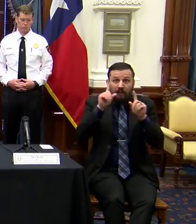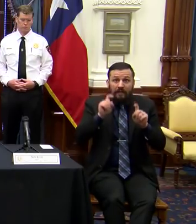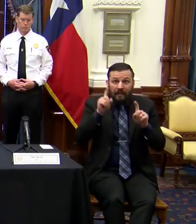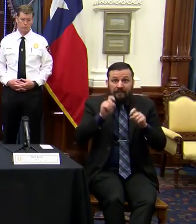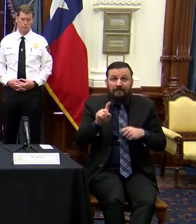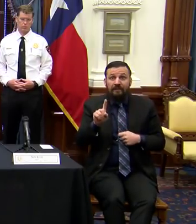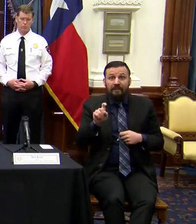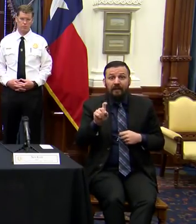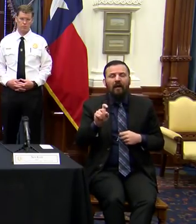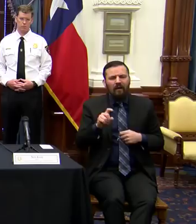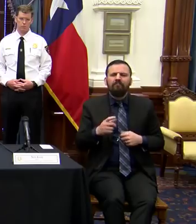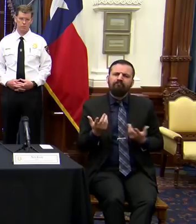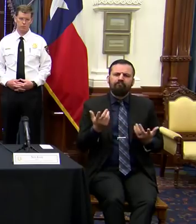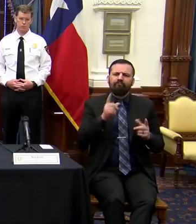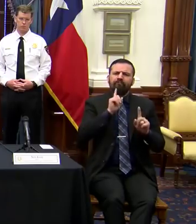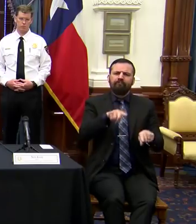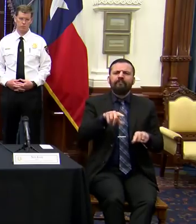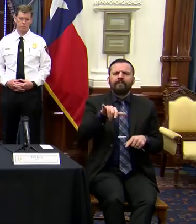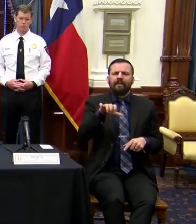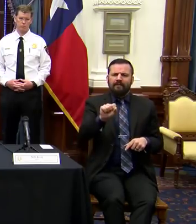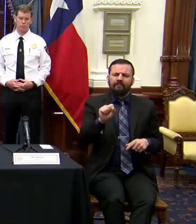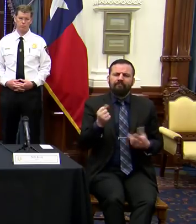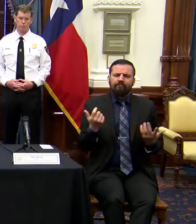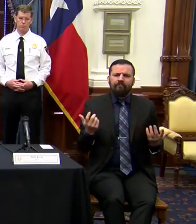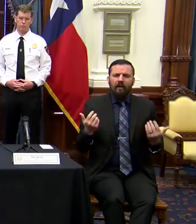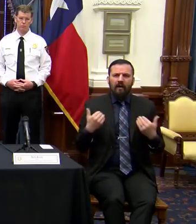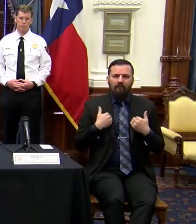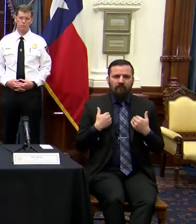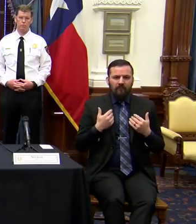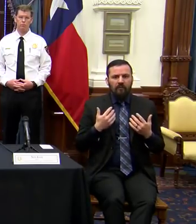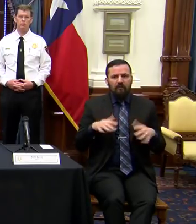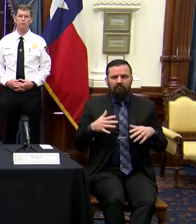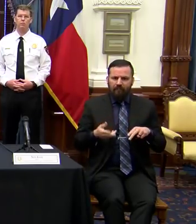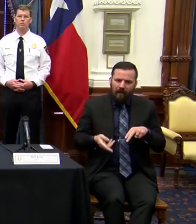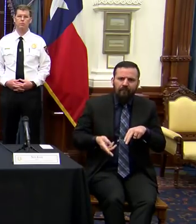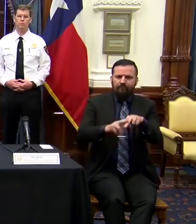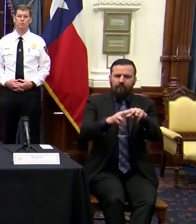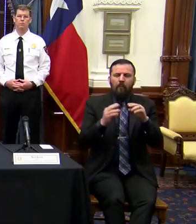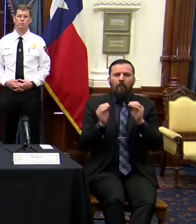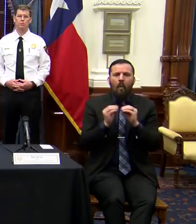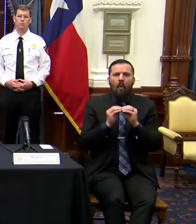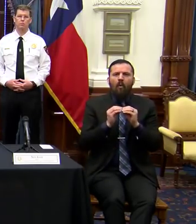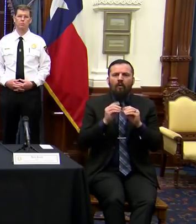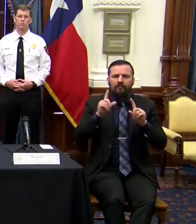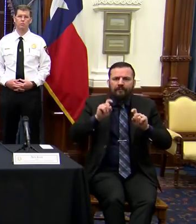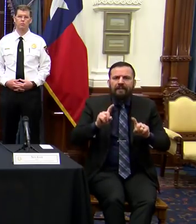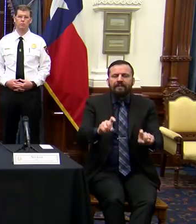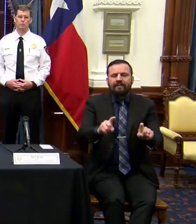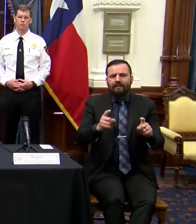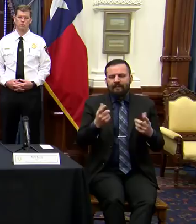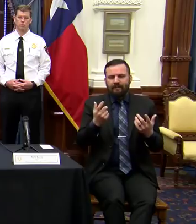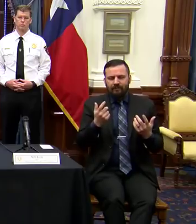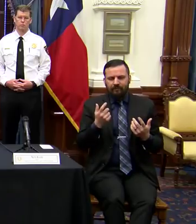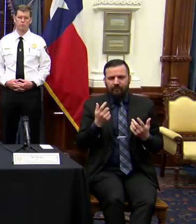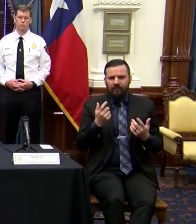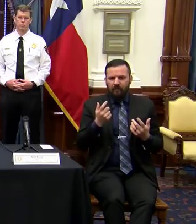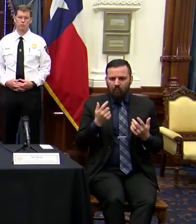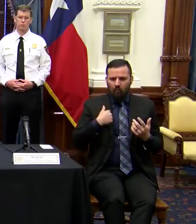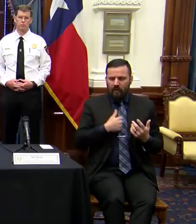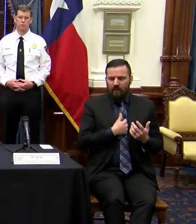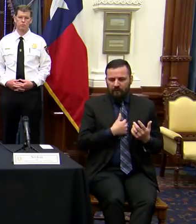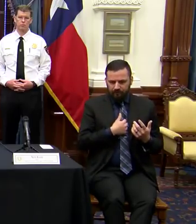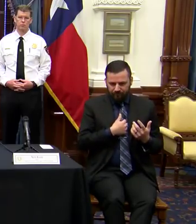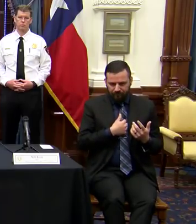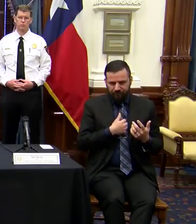The answer is yes. There is a rapid increase in the number of tests that are being